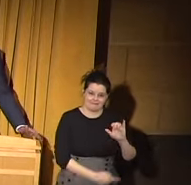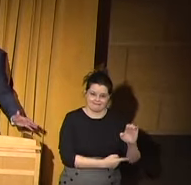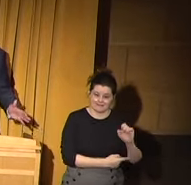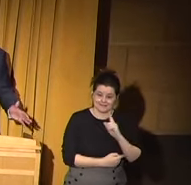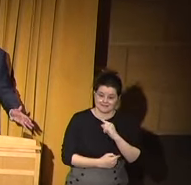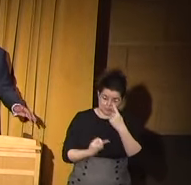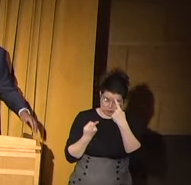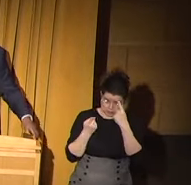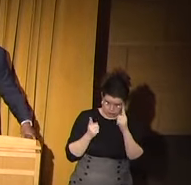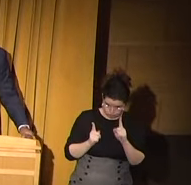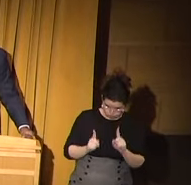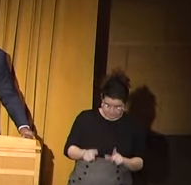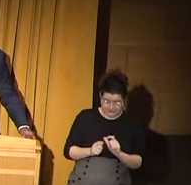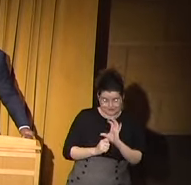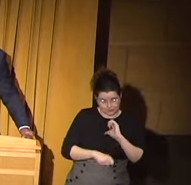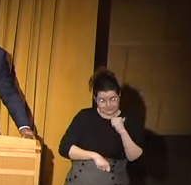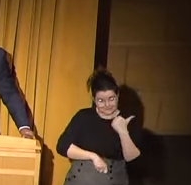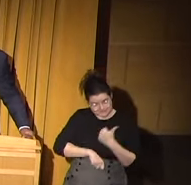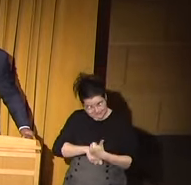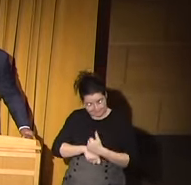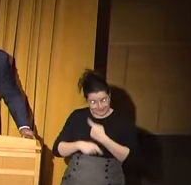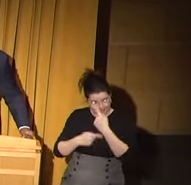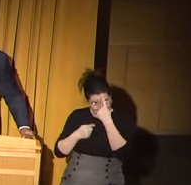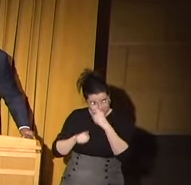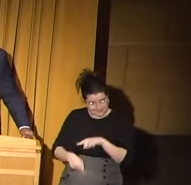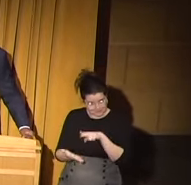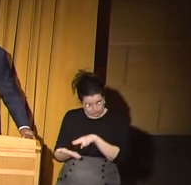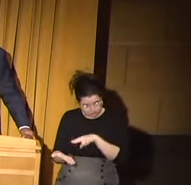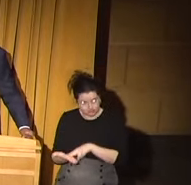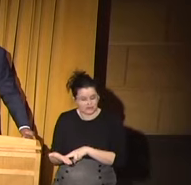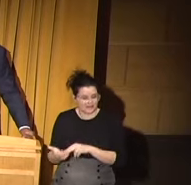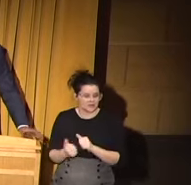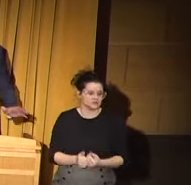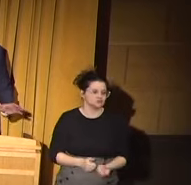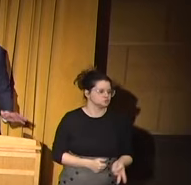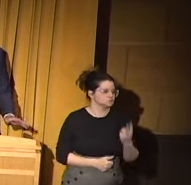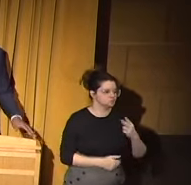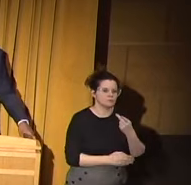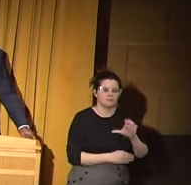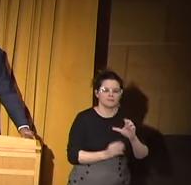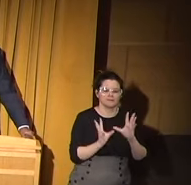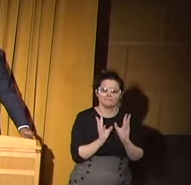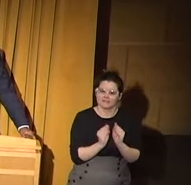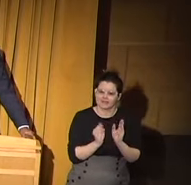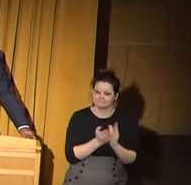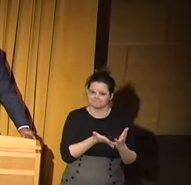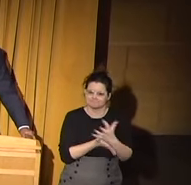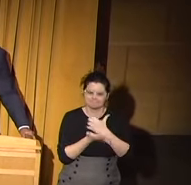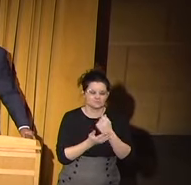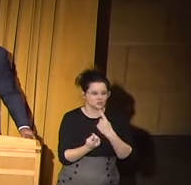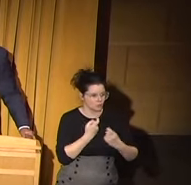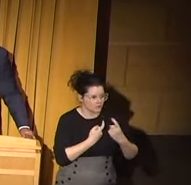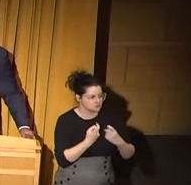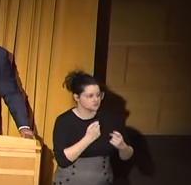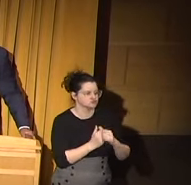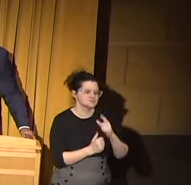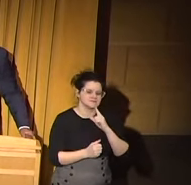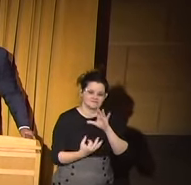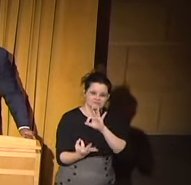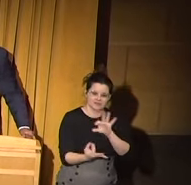the agreement prescribes the convening of two public meetings to solicit questions and feedback from the community